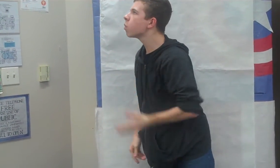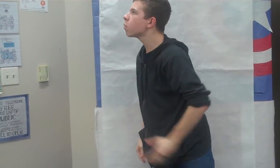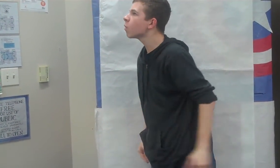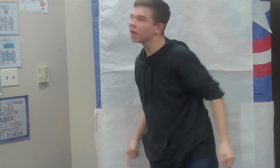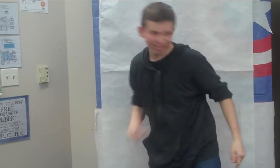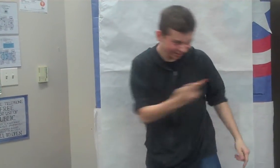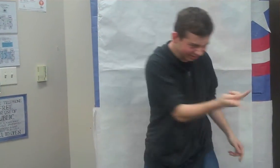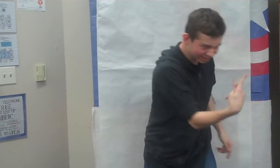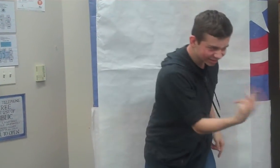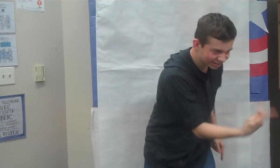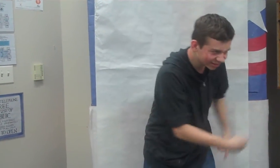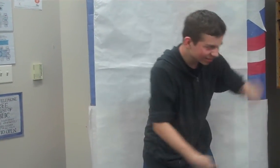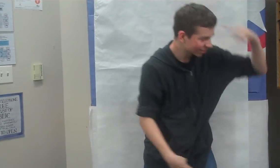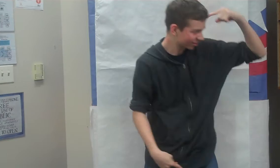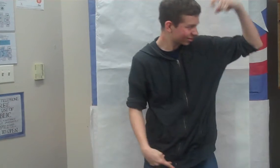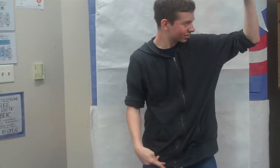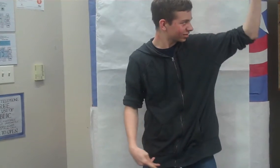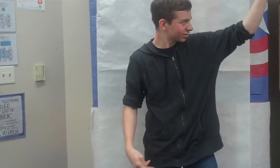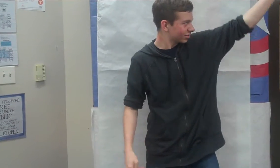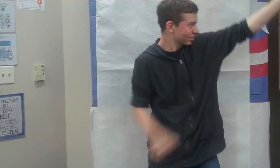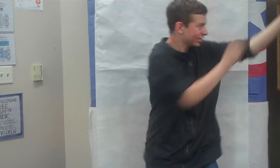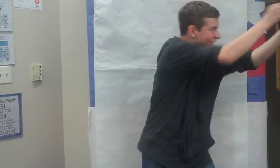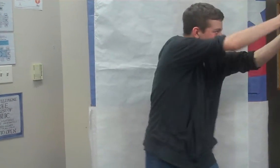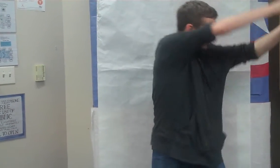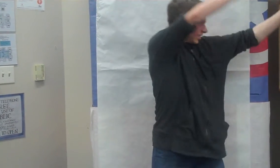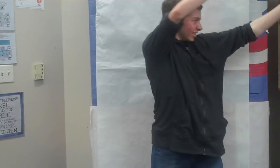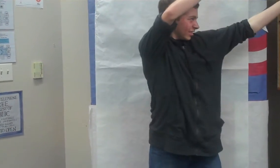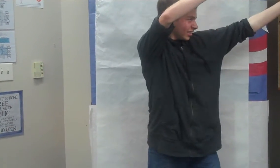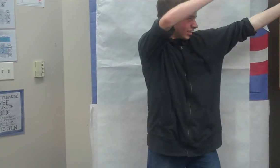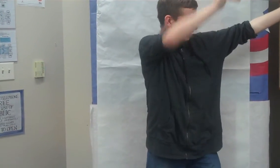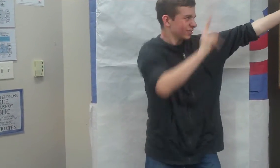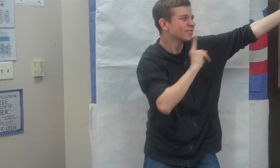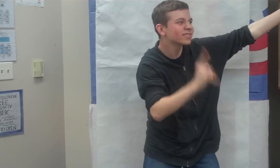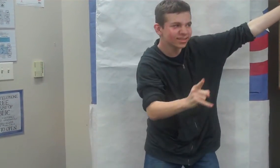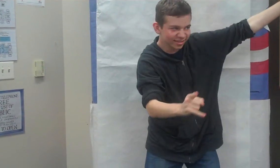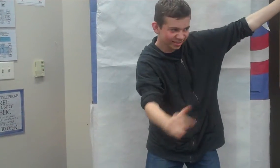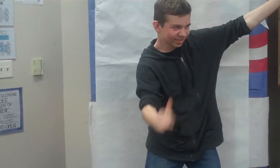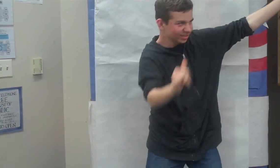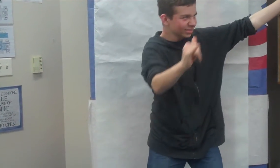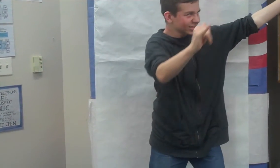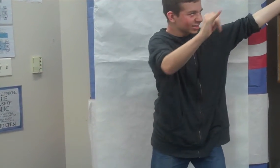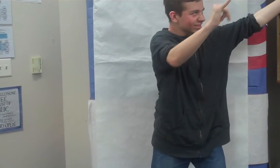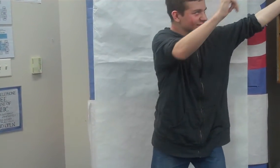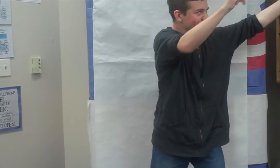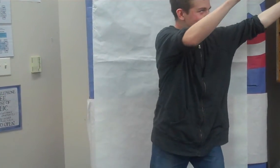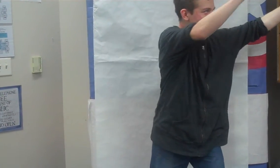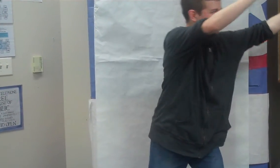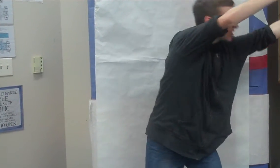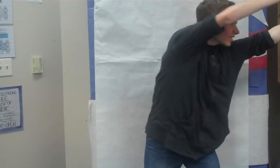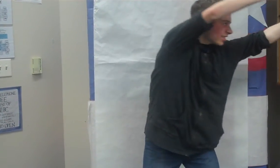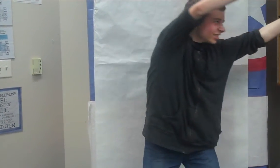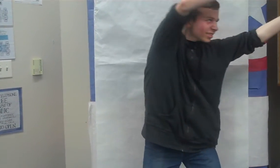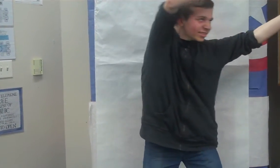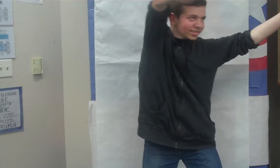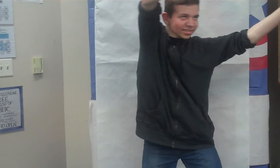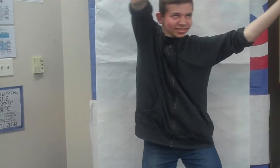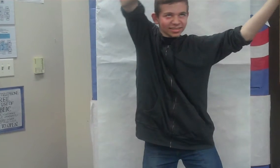This is not a dream, my friend And it will never end This one is the